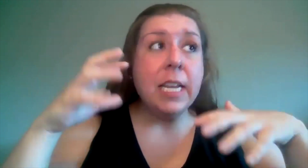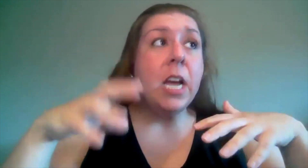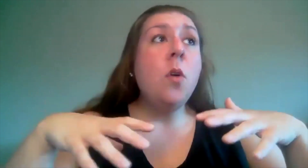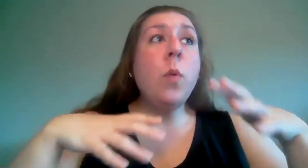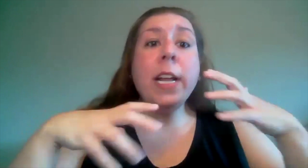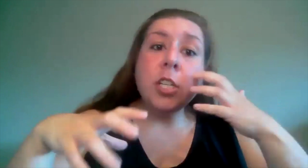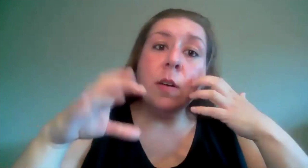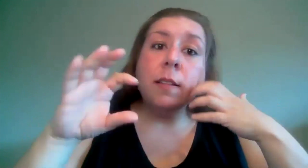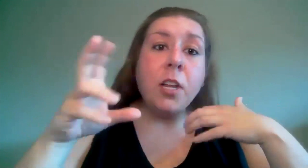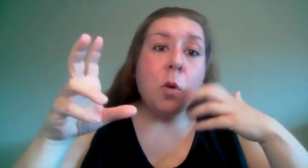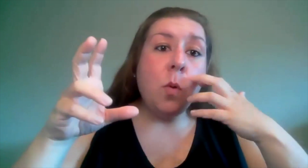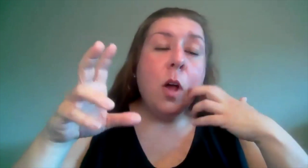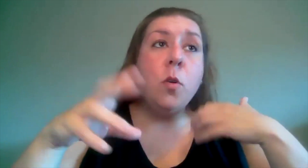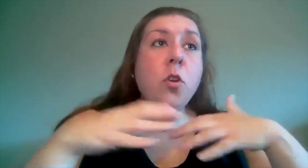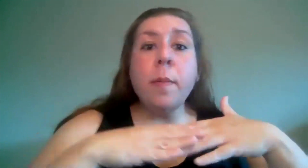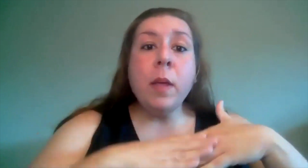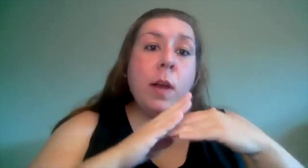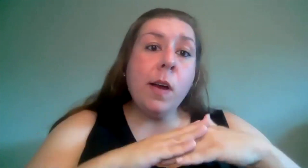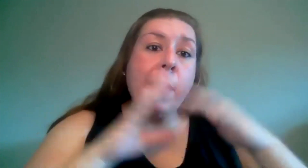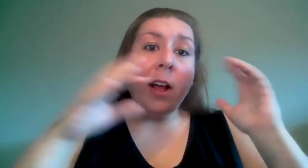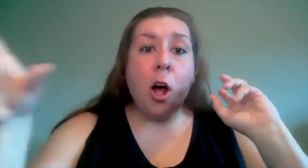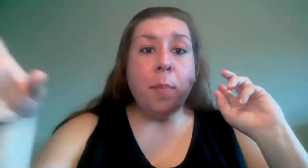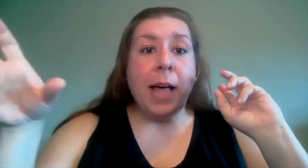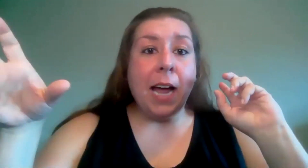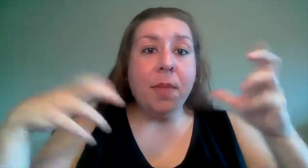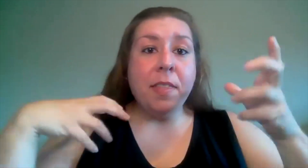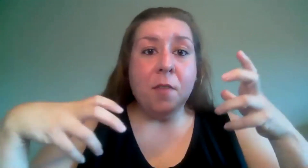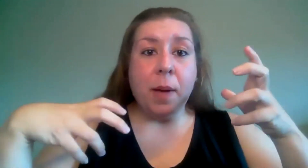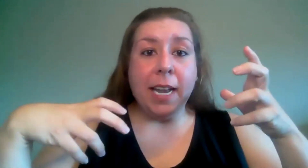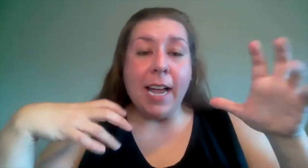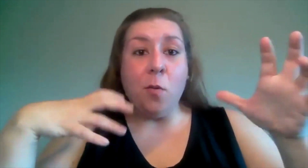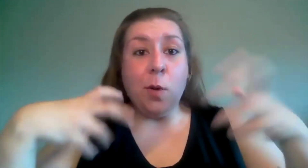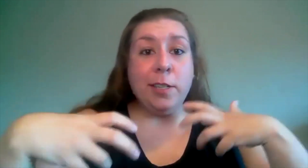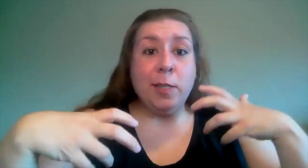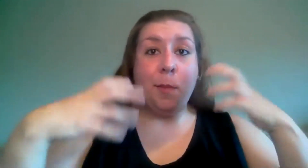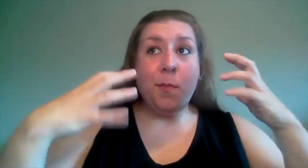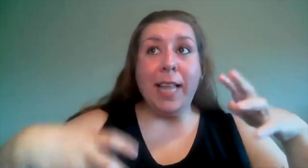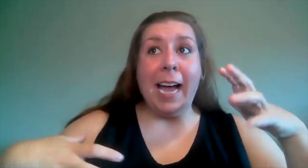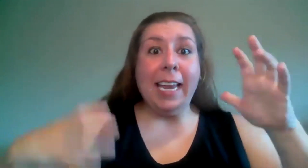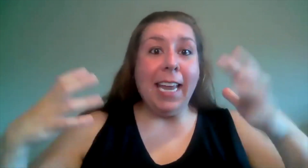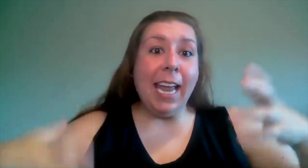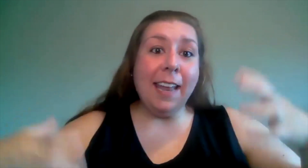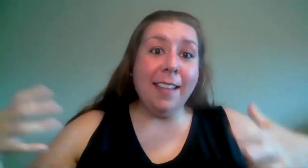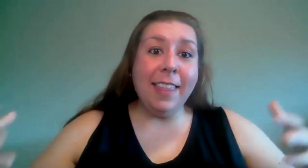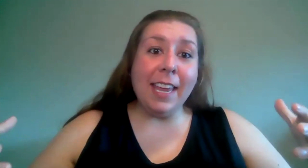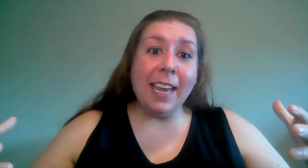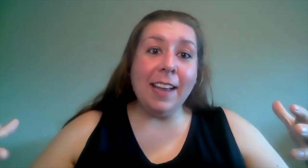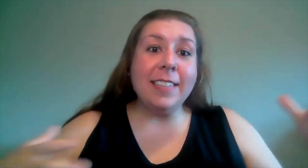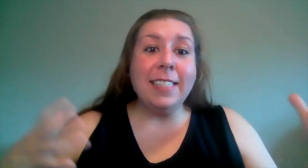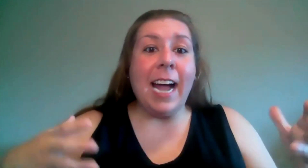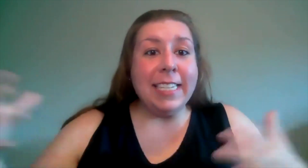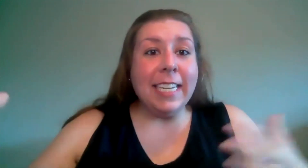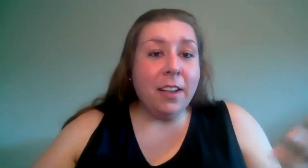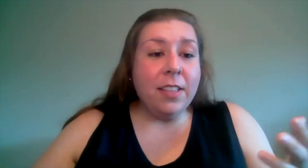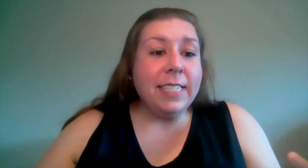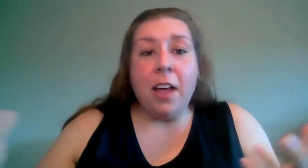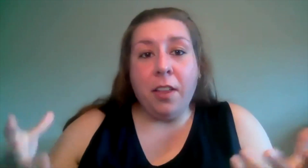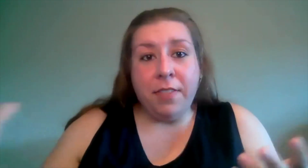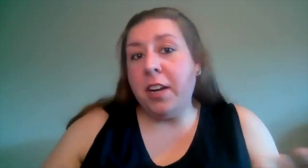we do a you know normally we wear like all black but then everybody kind of wears black in the idea the style of their